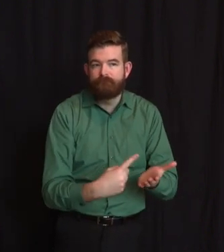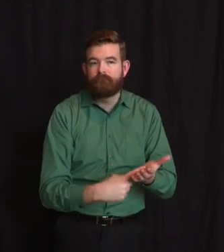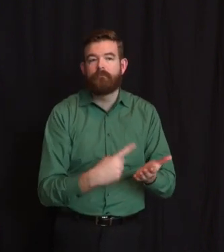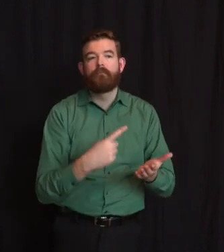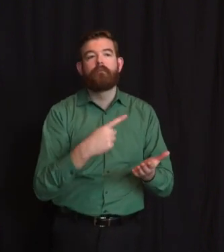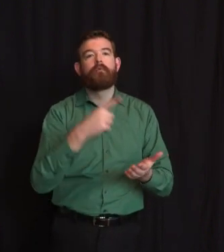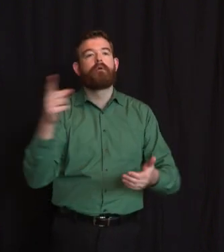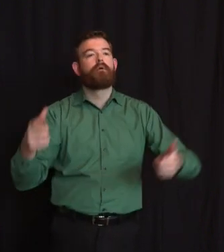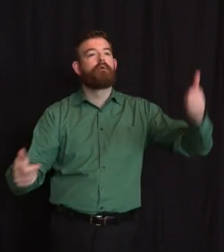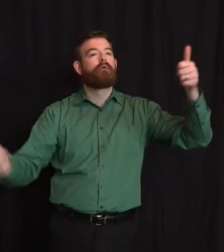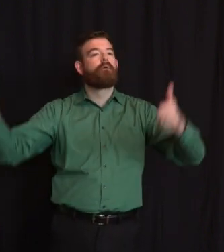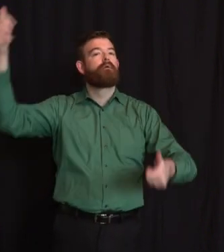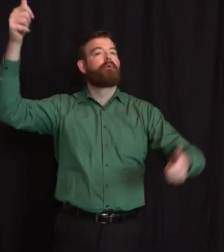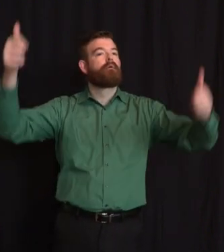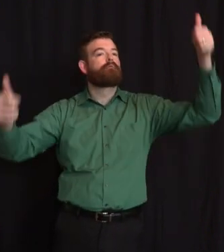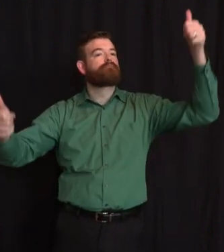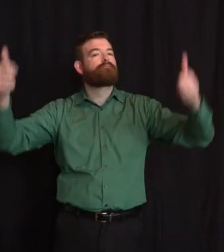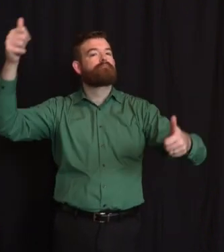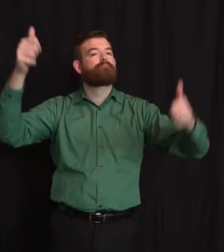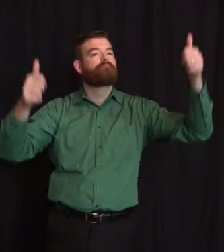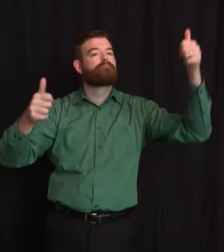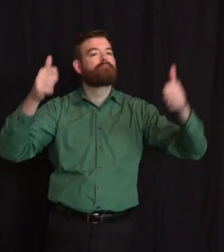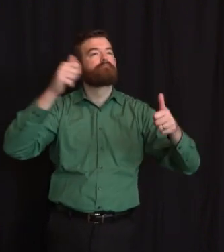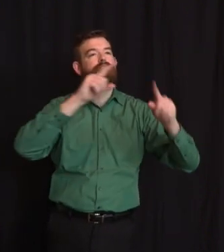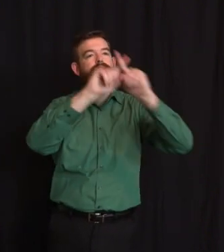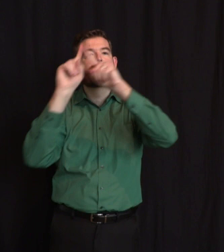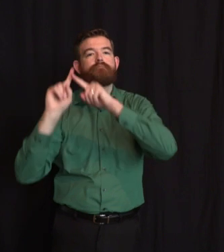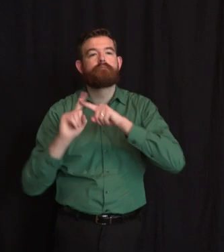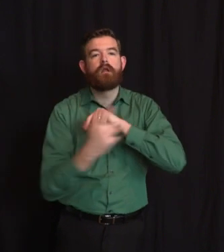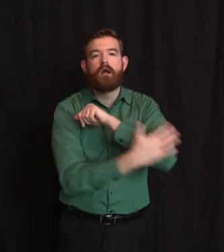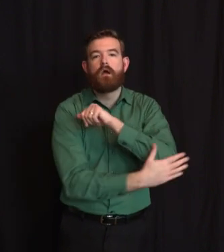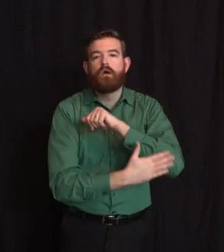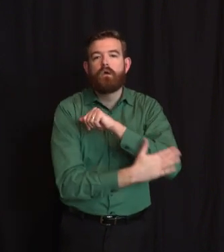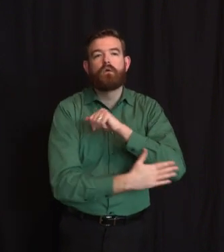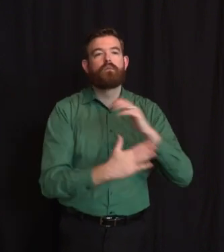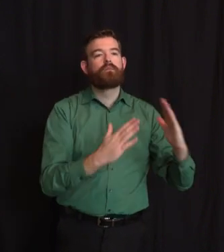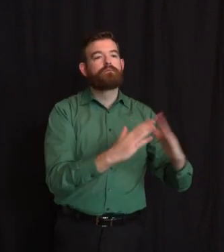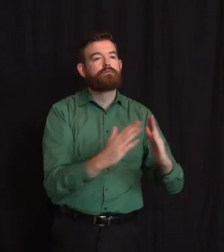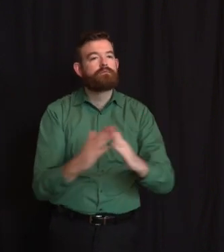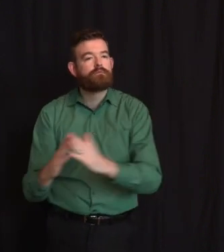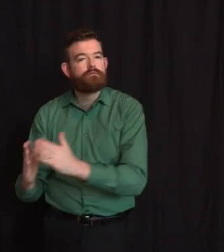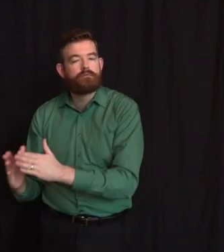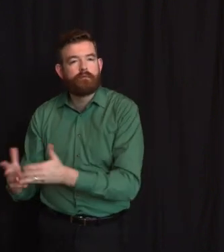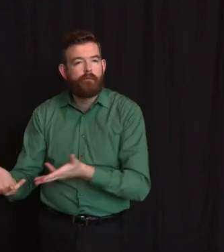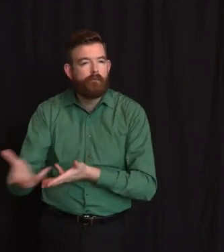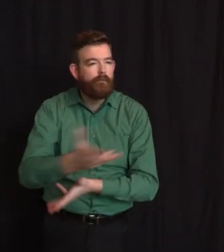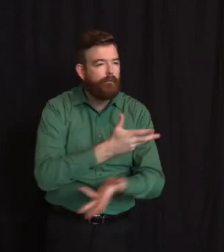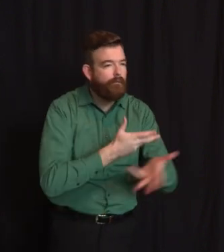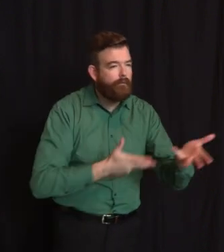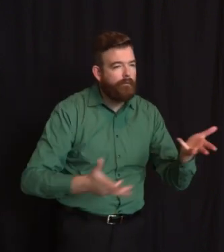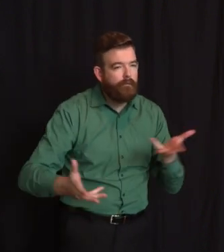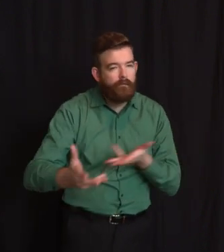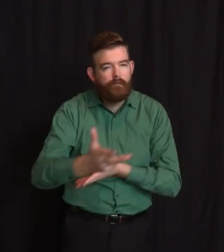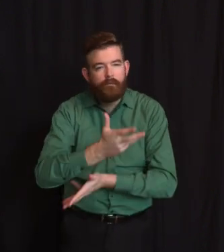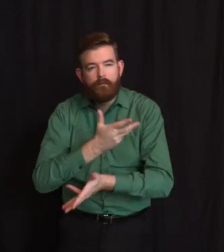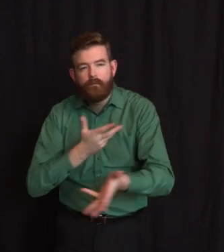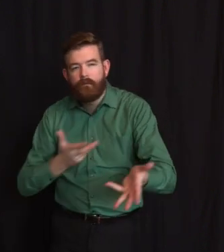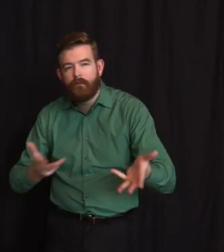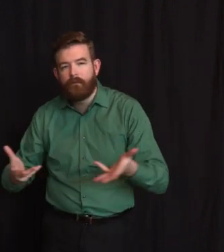municipalities as they are responding to the concerns of their constituents. Federal